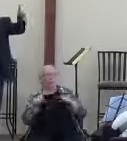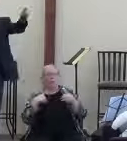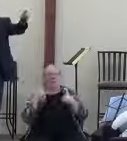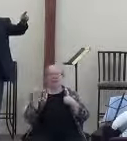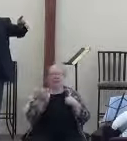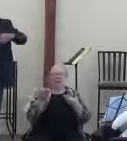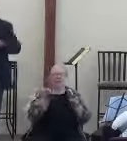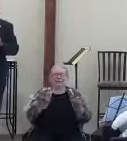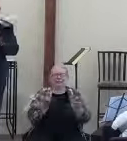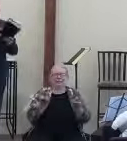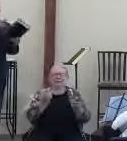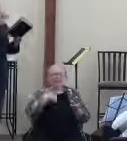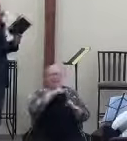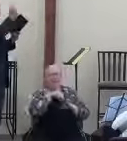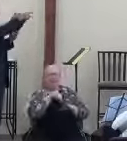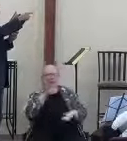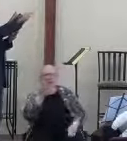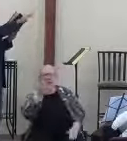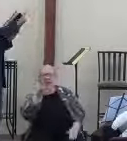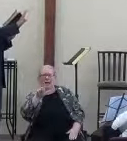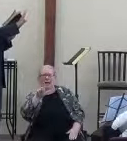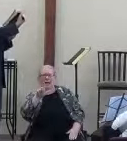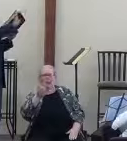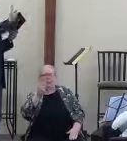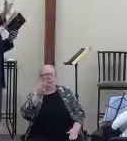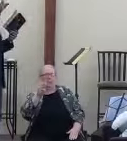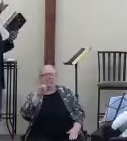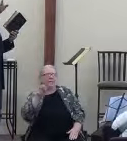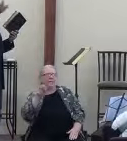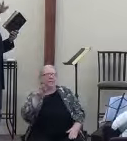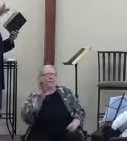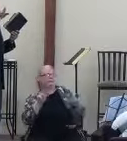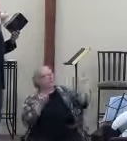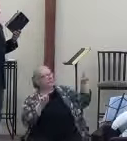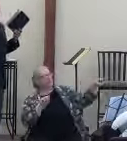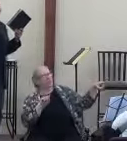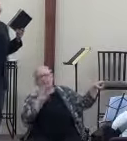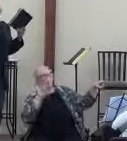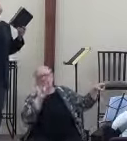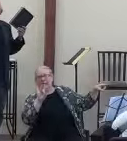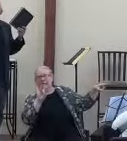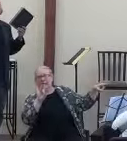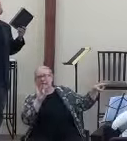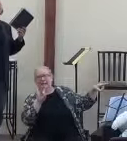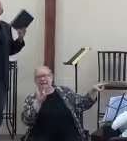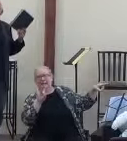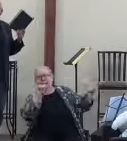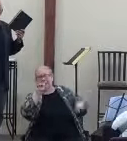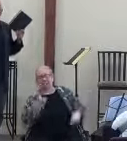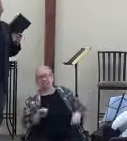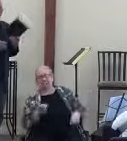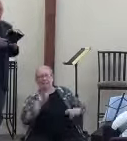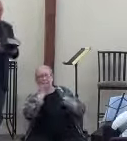We're going to be over to Albin, and if you take three south to Road 8 and go toward Albin, it's going to be the last thing on your